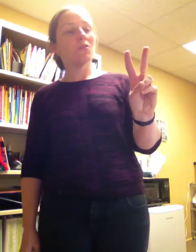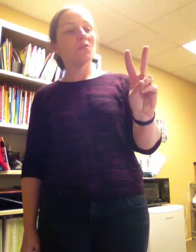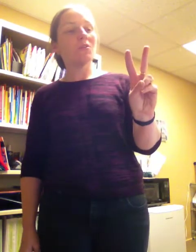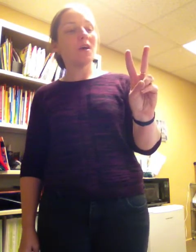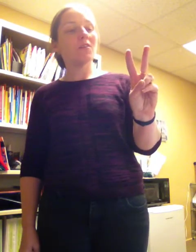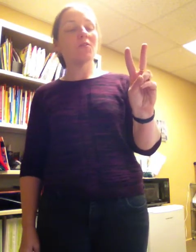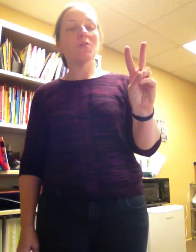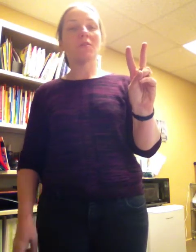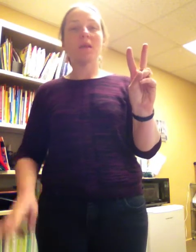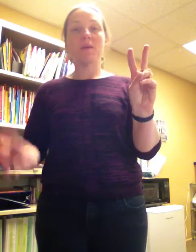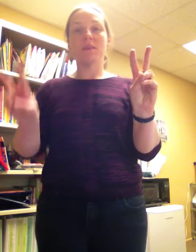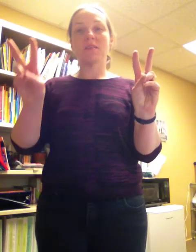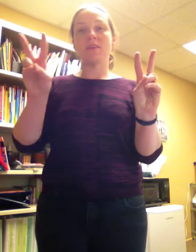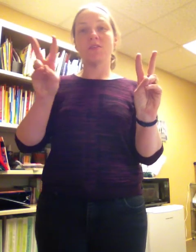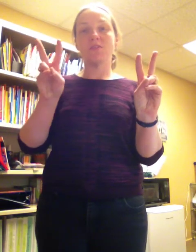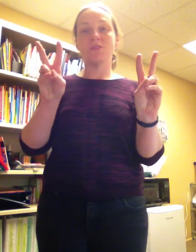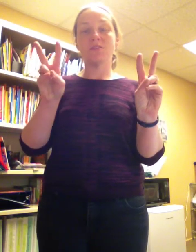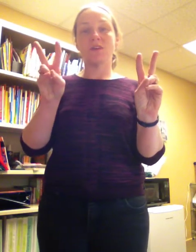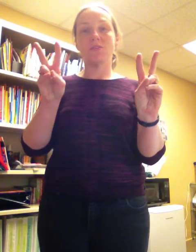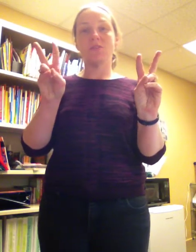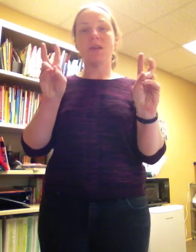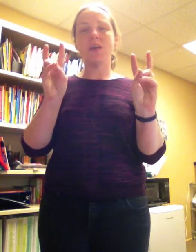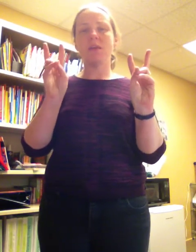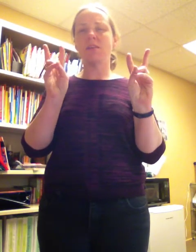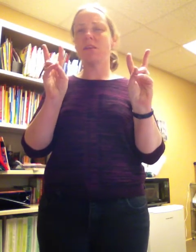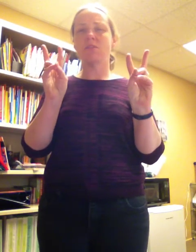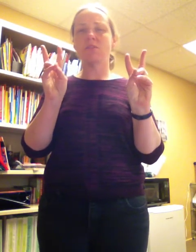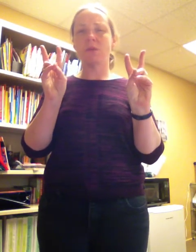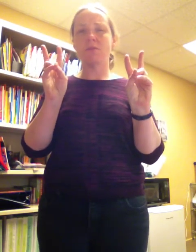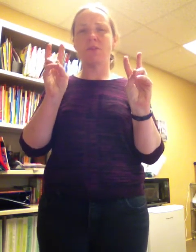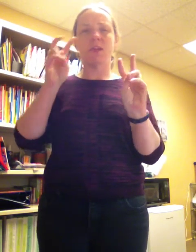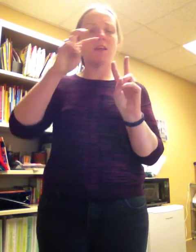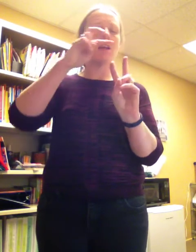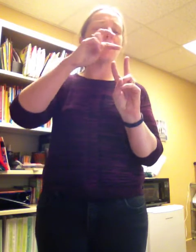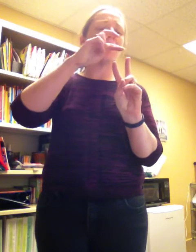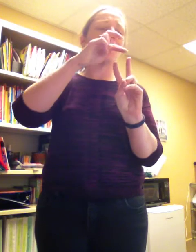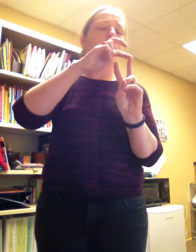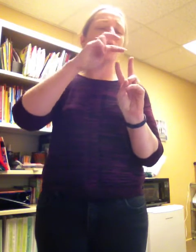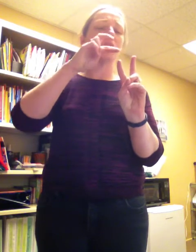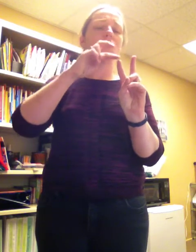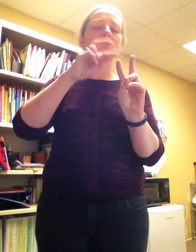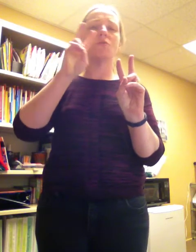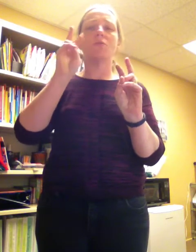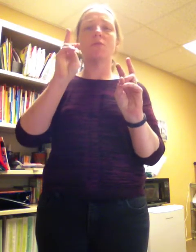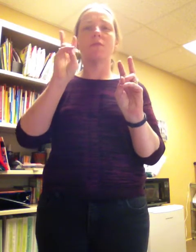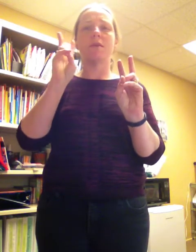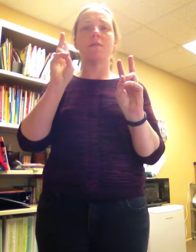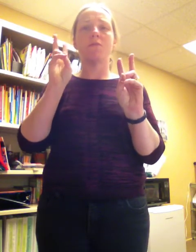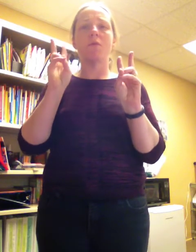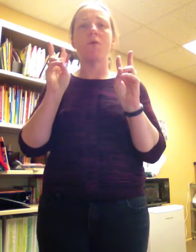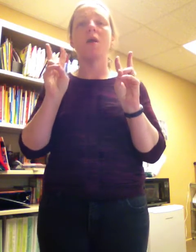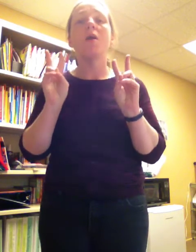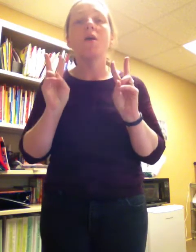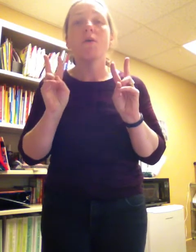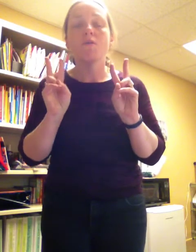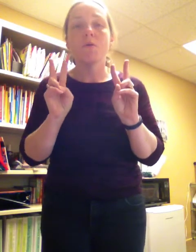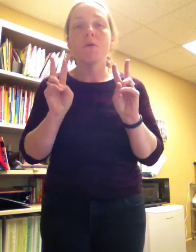two dinosaurs, they picked another two dinosaurs. How many dinosaurs should we have all together now? Let's count one, two, three, four. Four